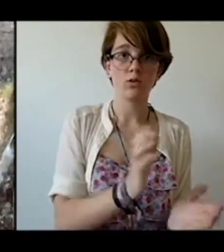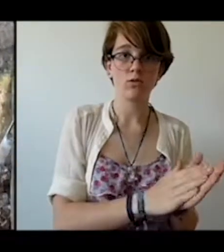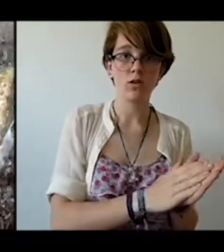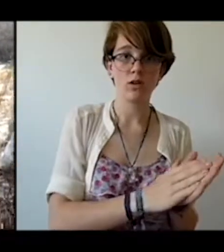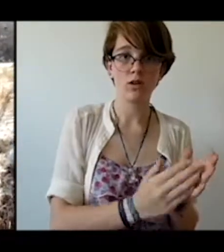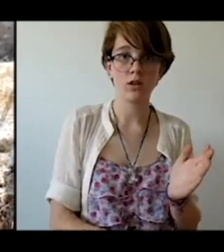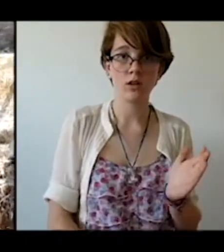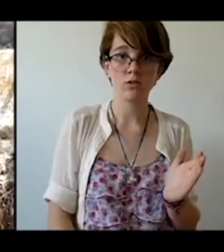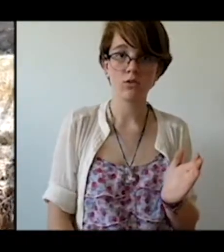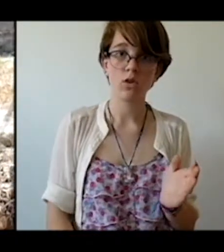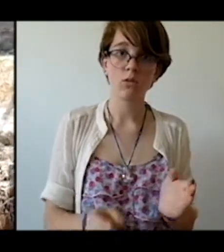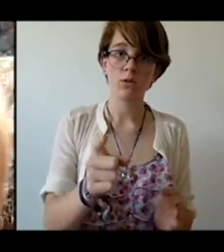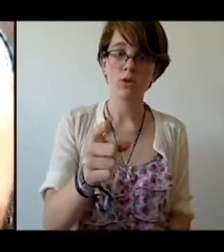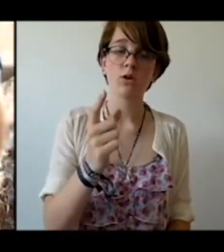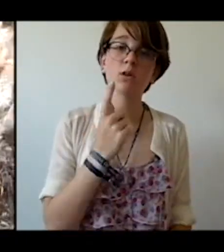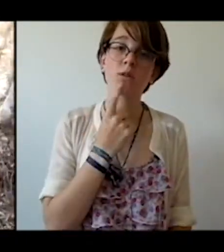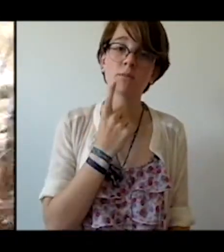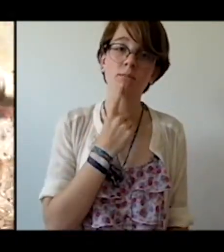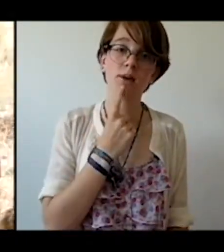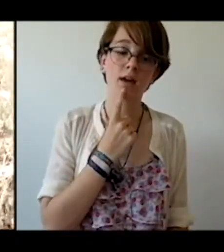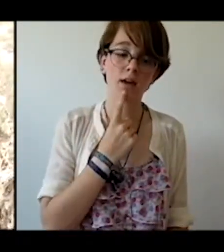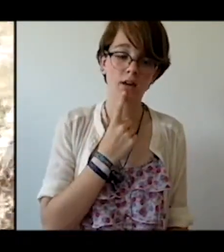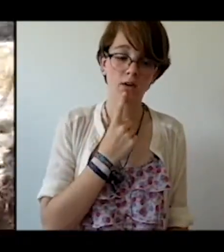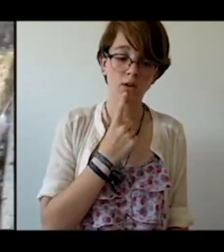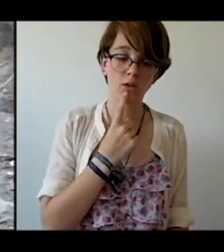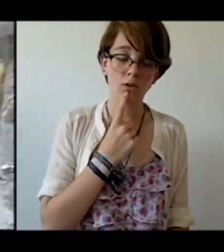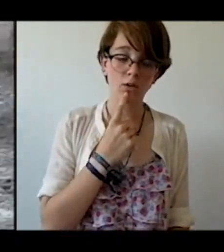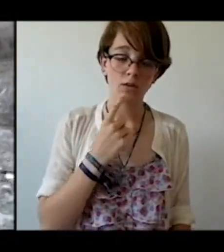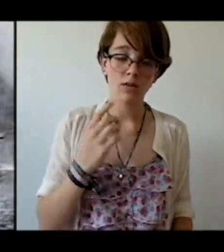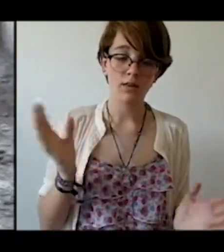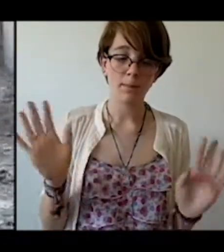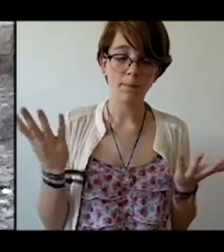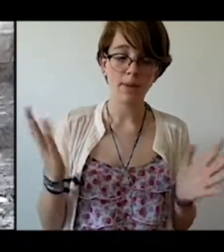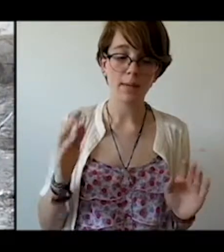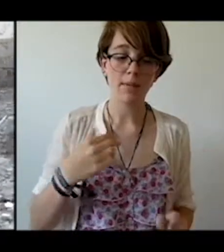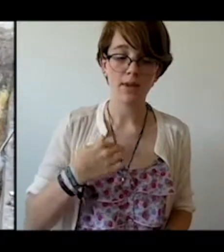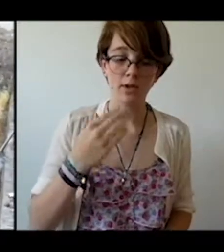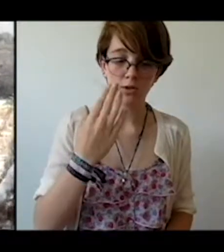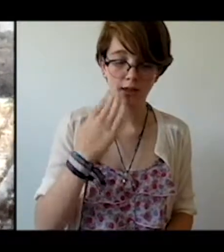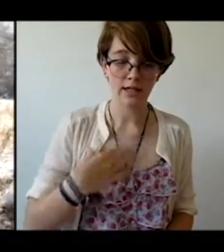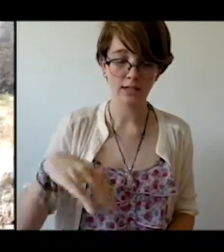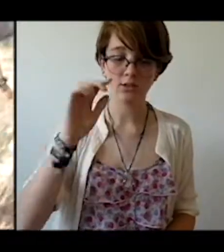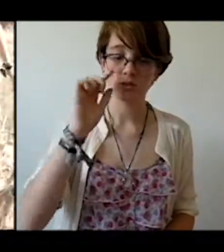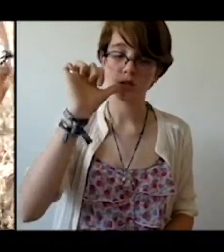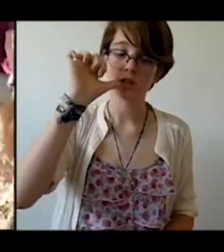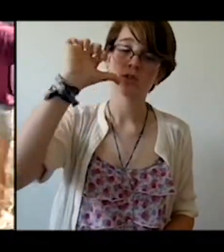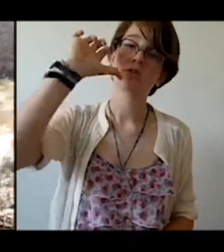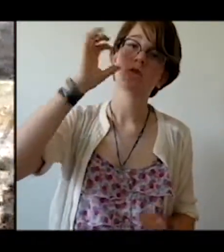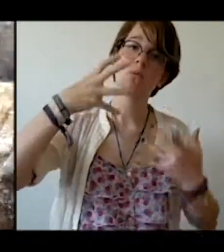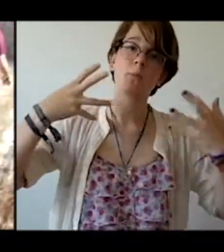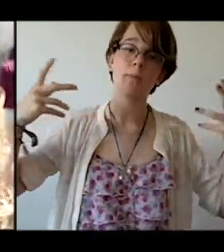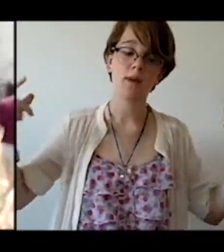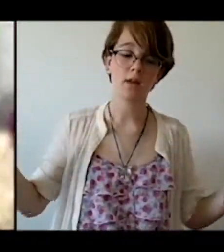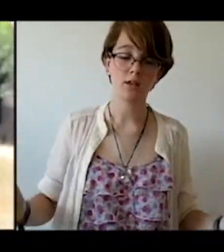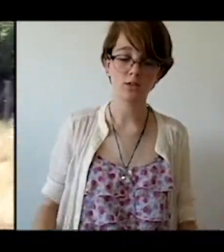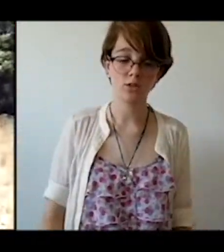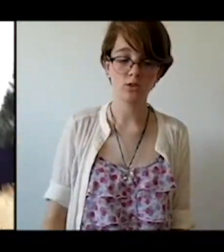falling from your mouth Maybe you like to drink too much